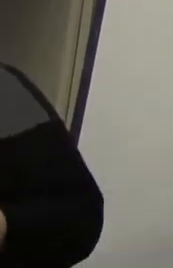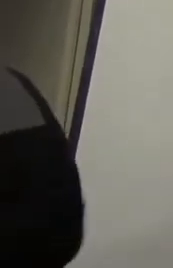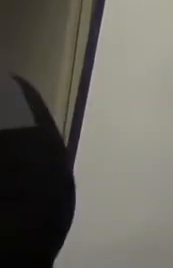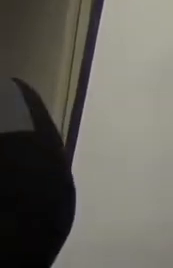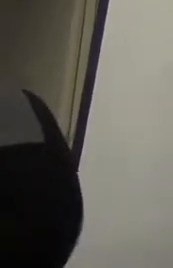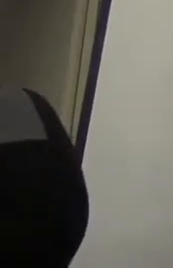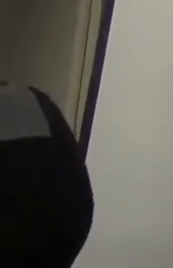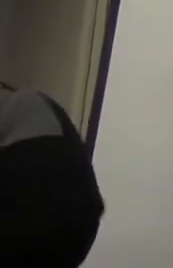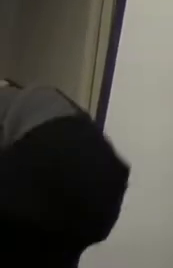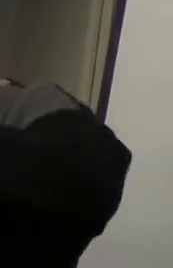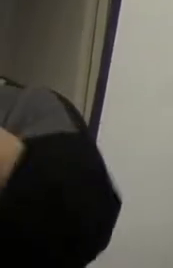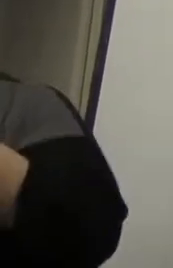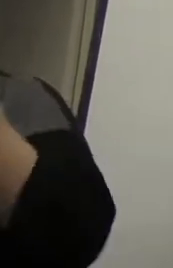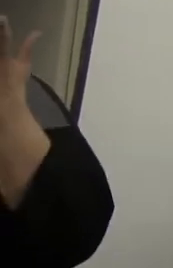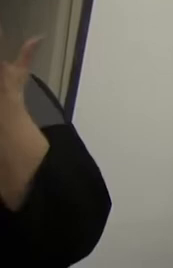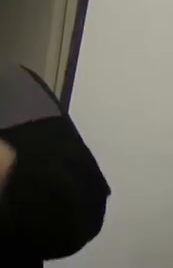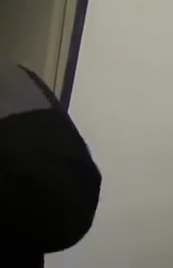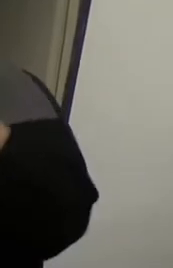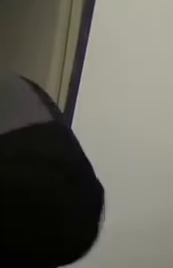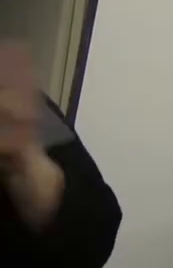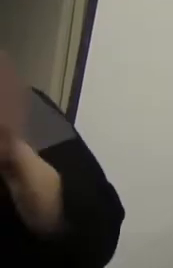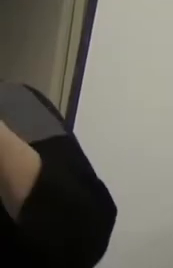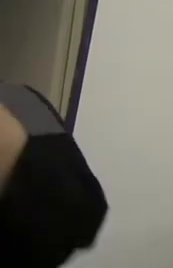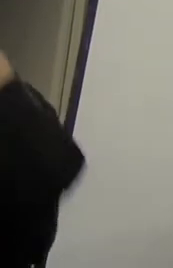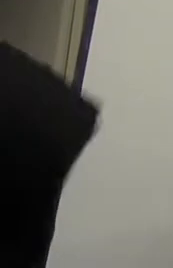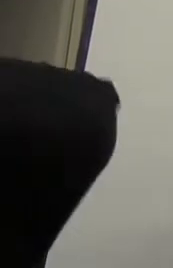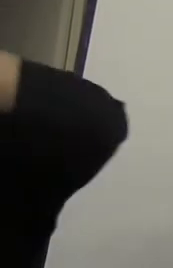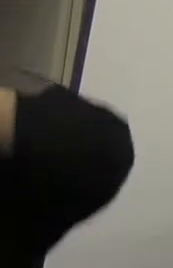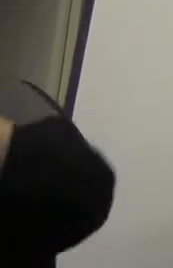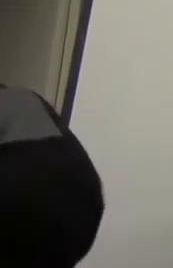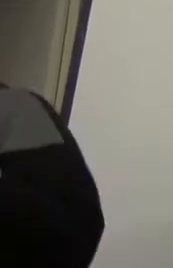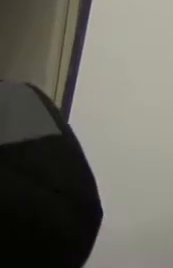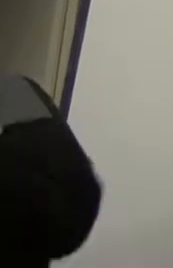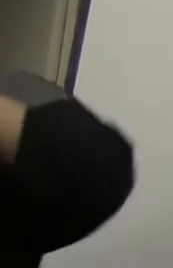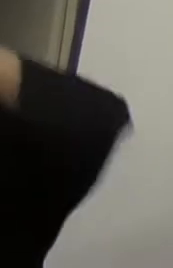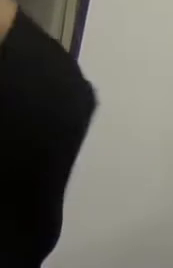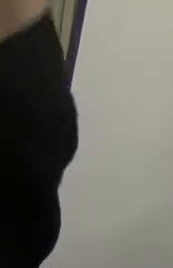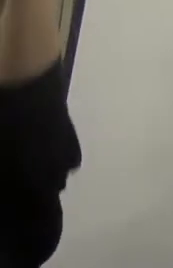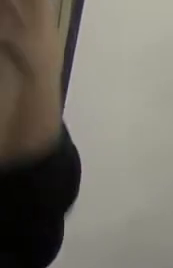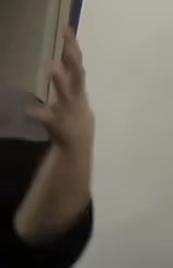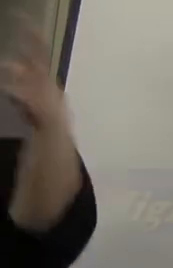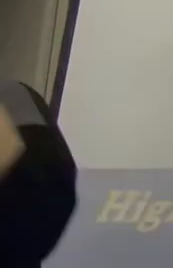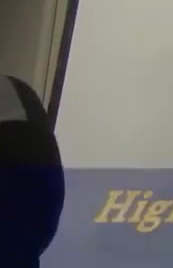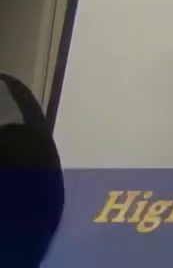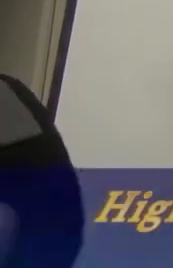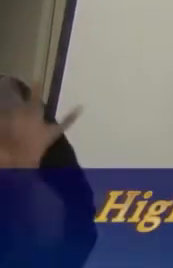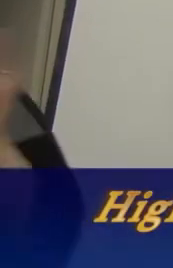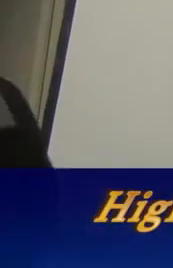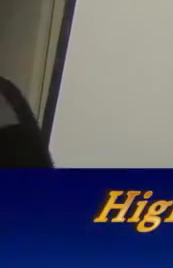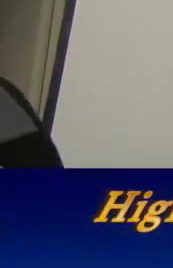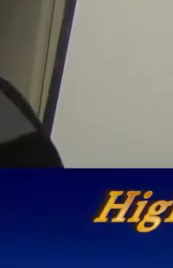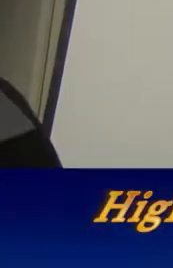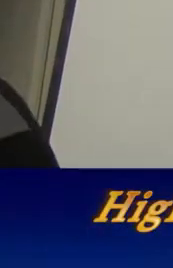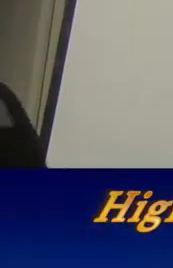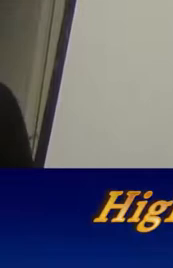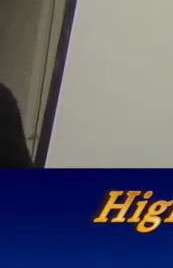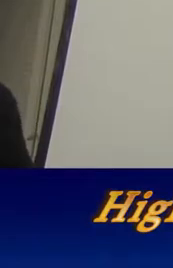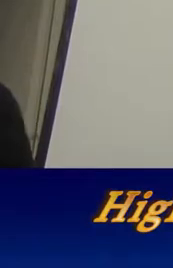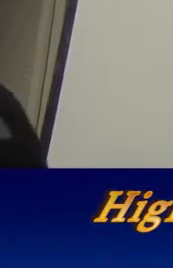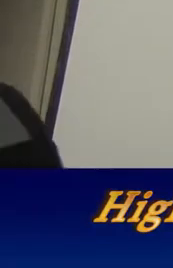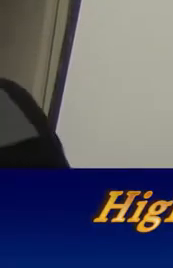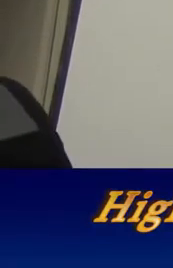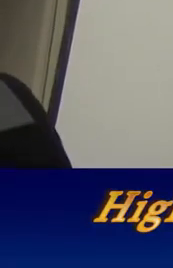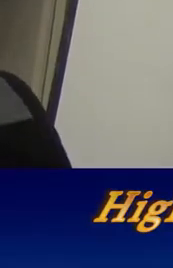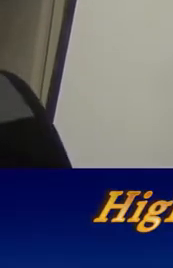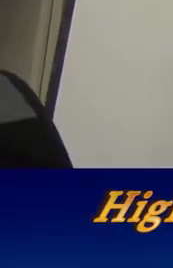disabilities and in partnership with individuals with disabilities is so important. And I love this day because I love that